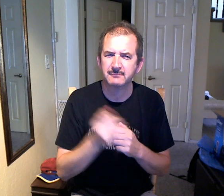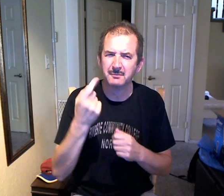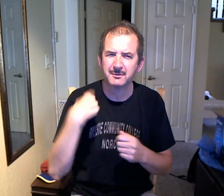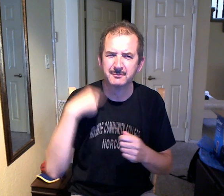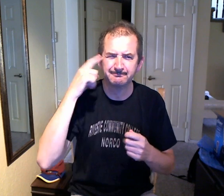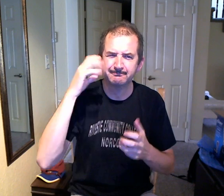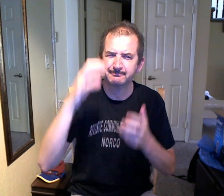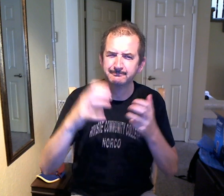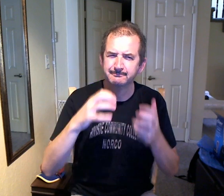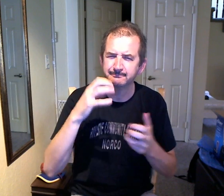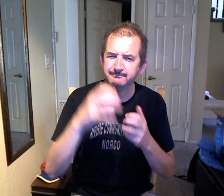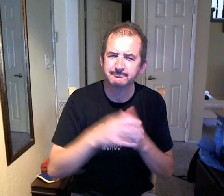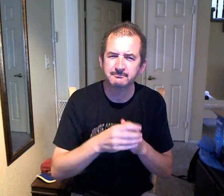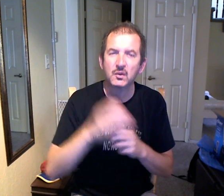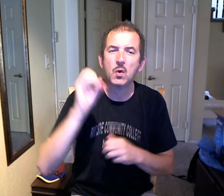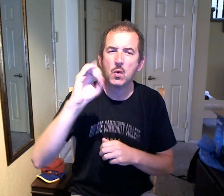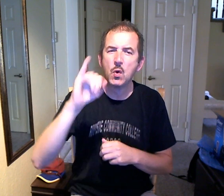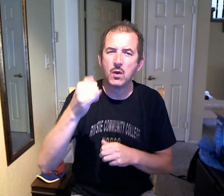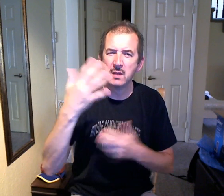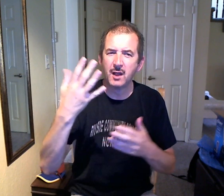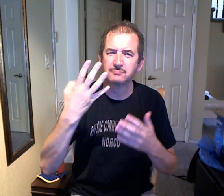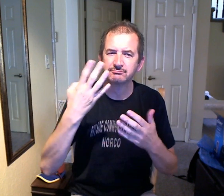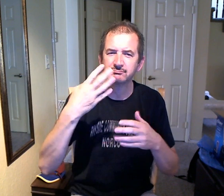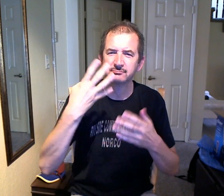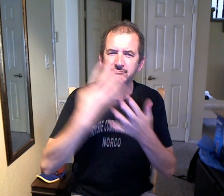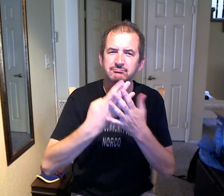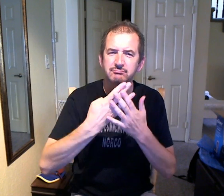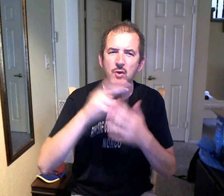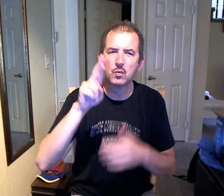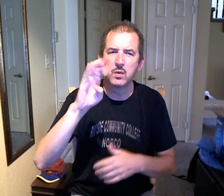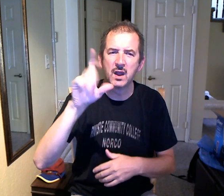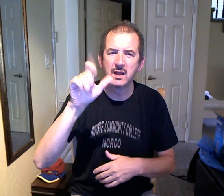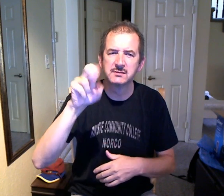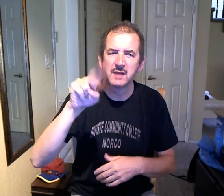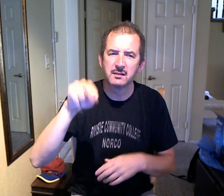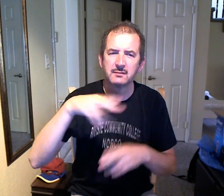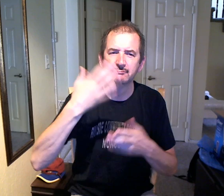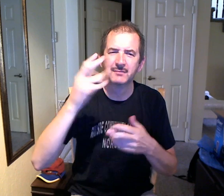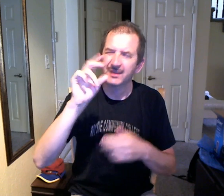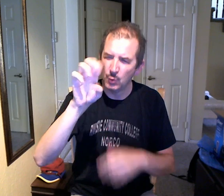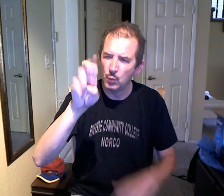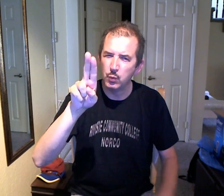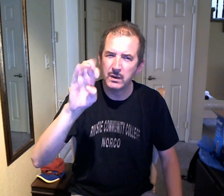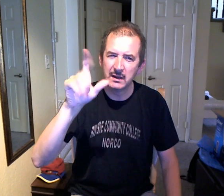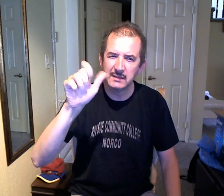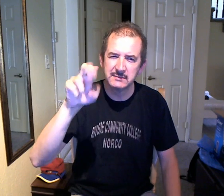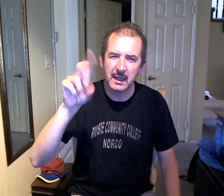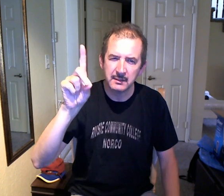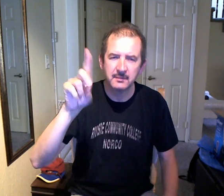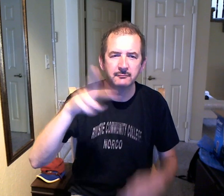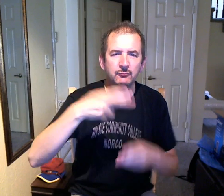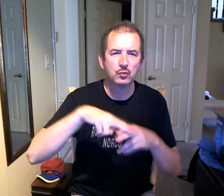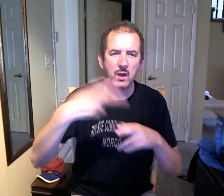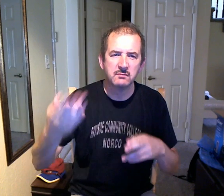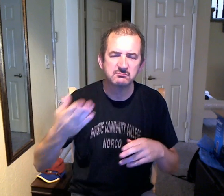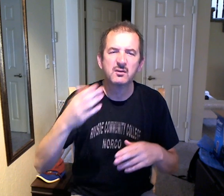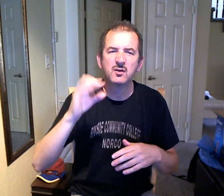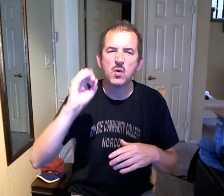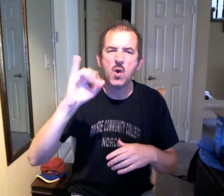Now, what am I supposed to do, join a public inventor's office? The rest, send me your tire, your poor, your ugly asses. You're guilty. That